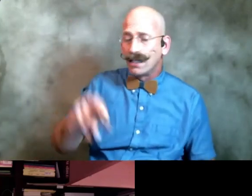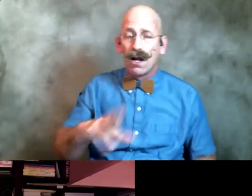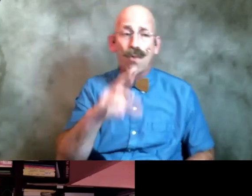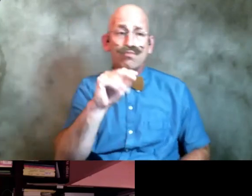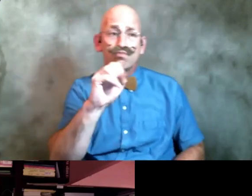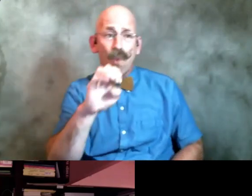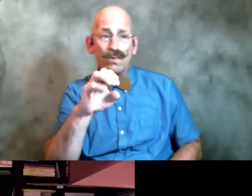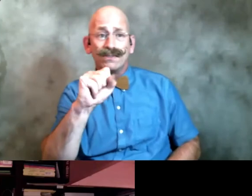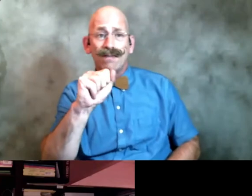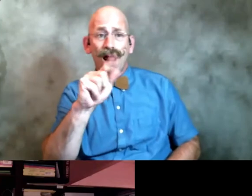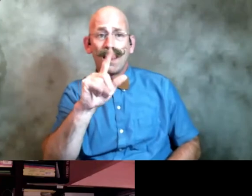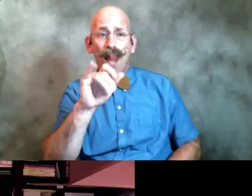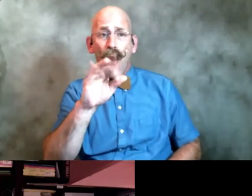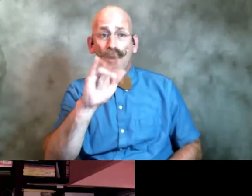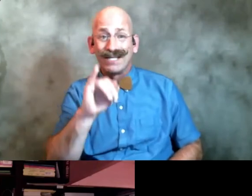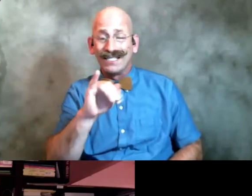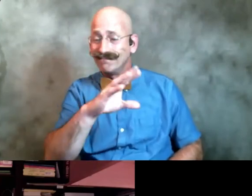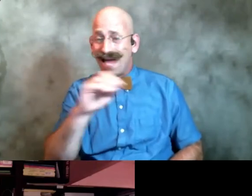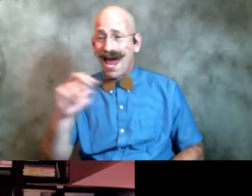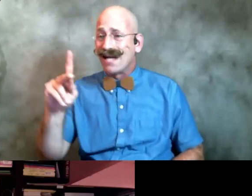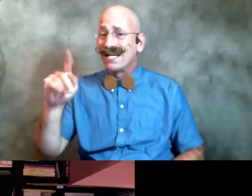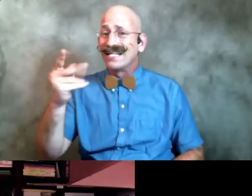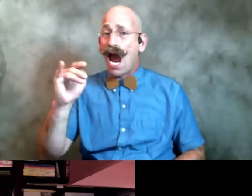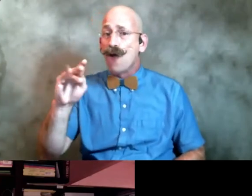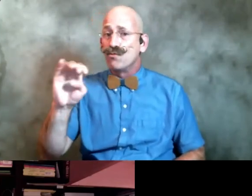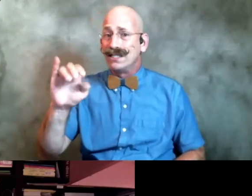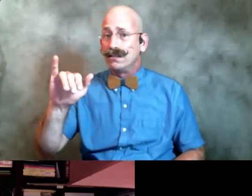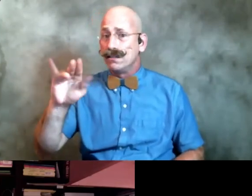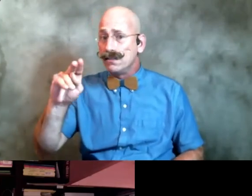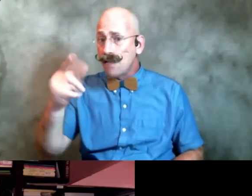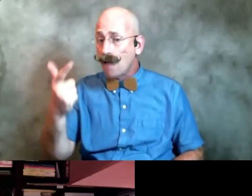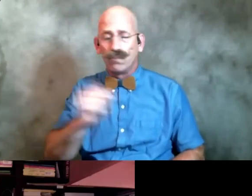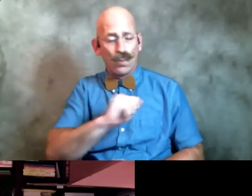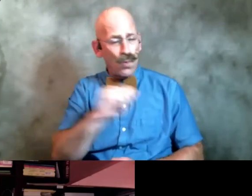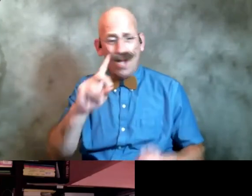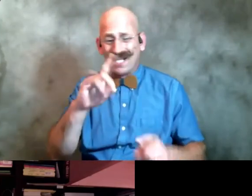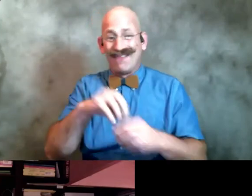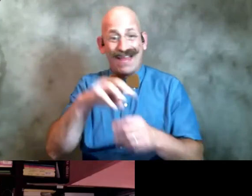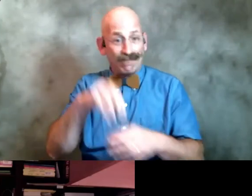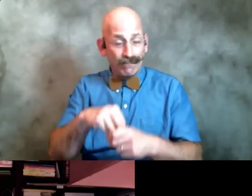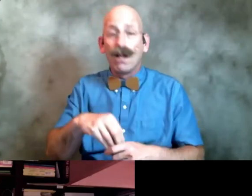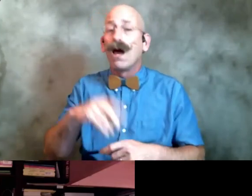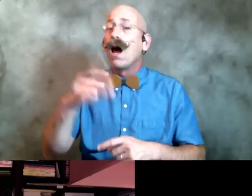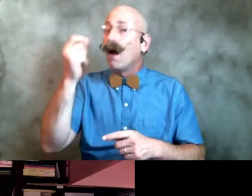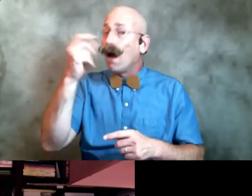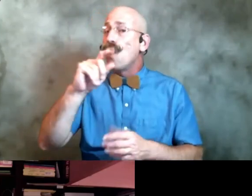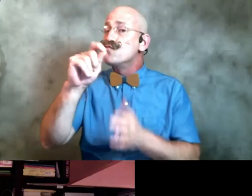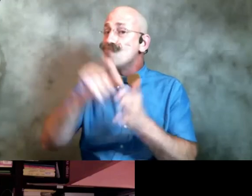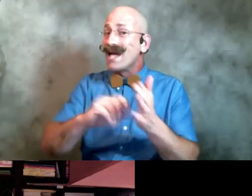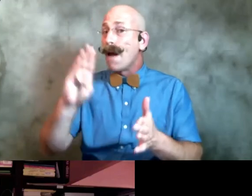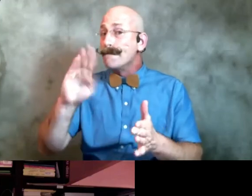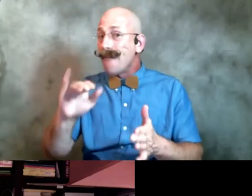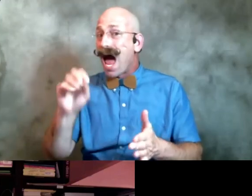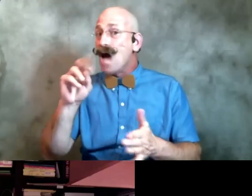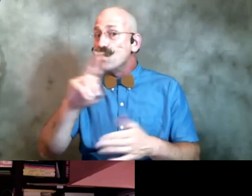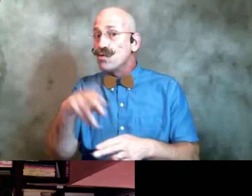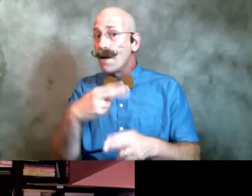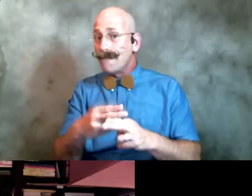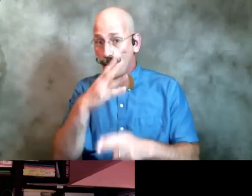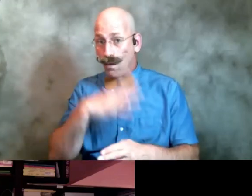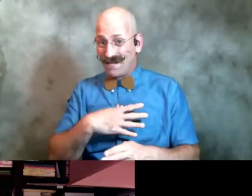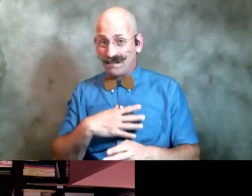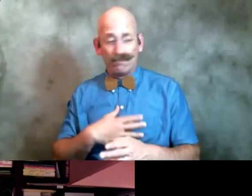it in the past and were wonderful uh for writing by or about women there is very little